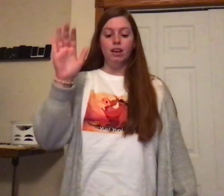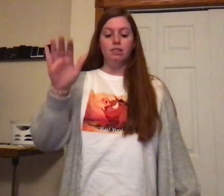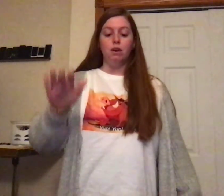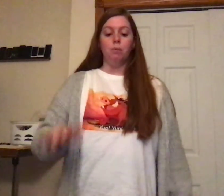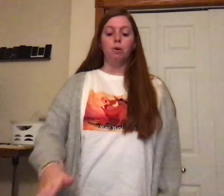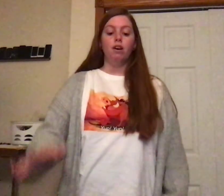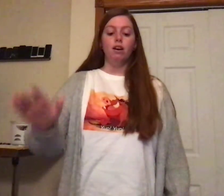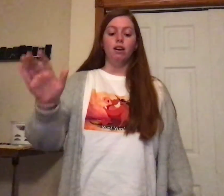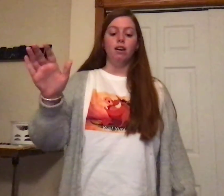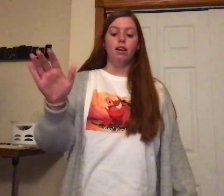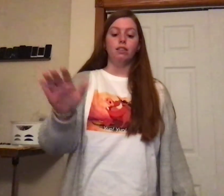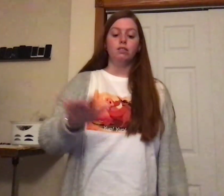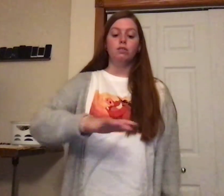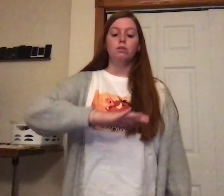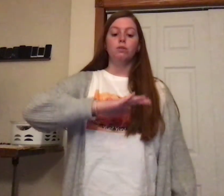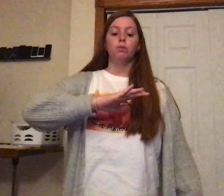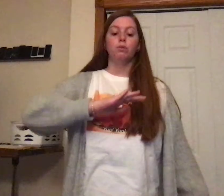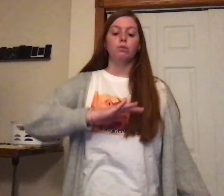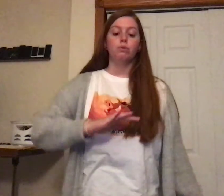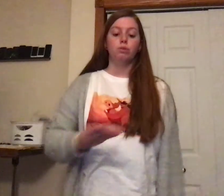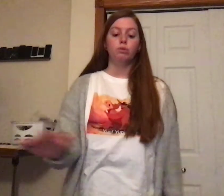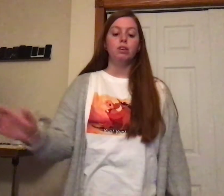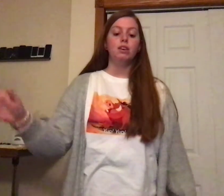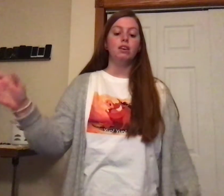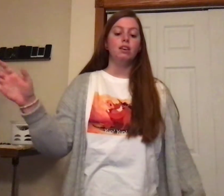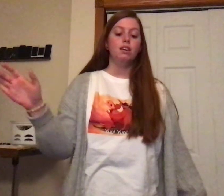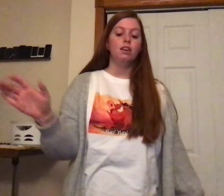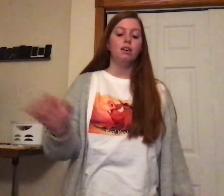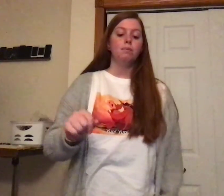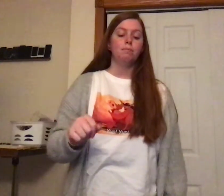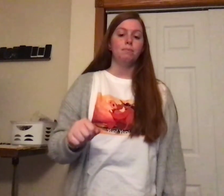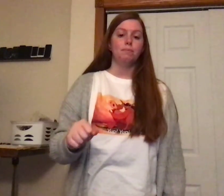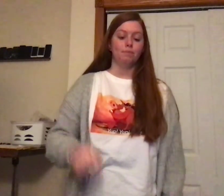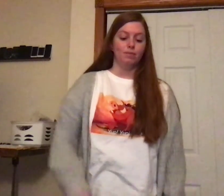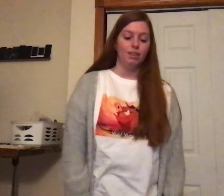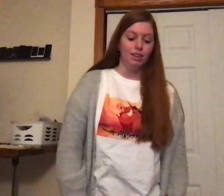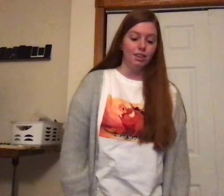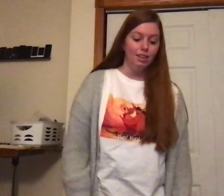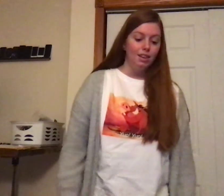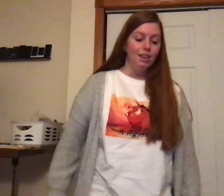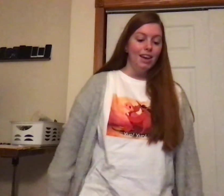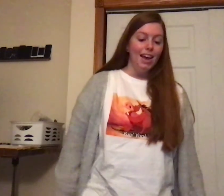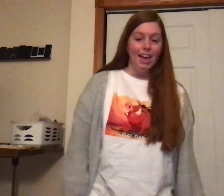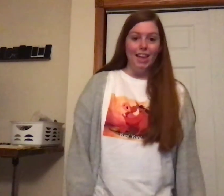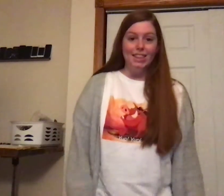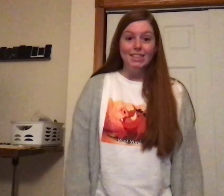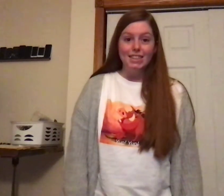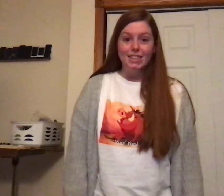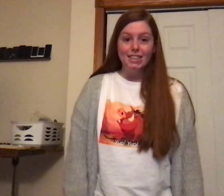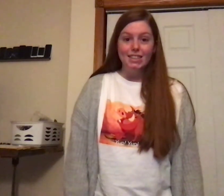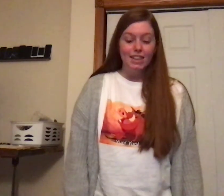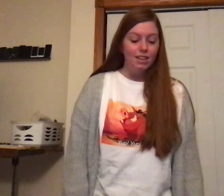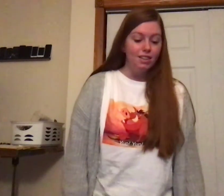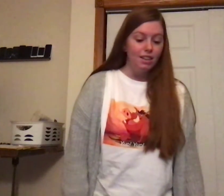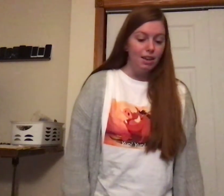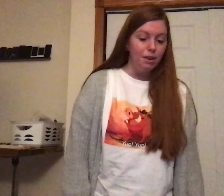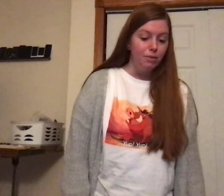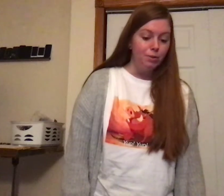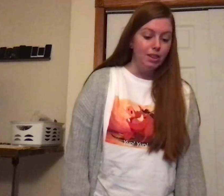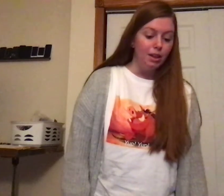te, ta, 1, 2, 3, and this is rhythm